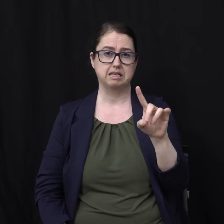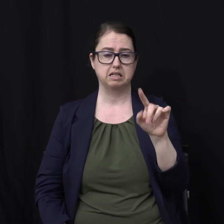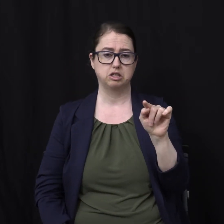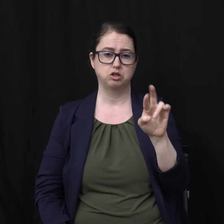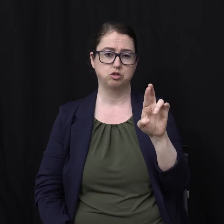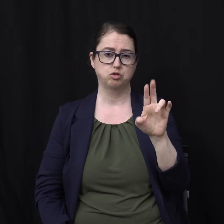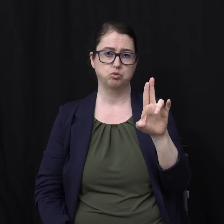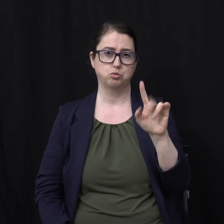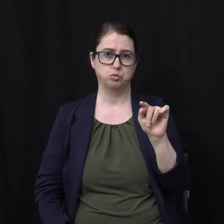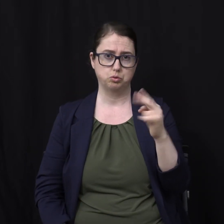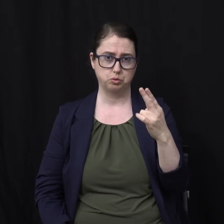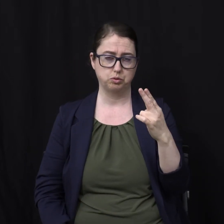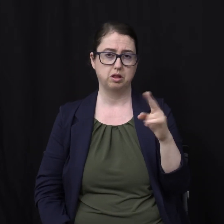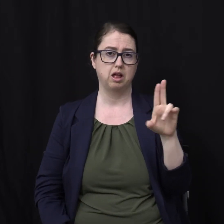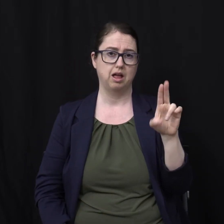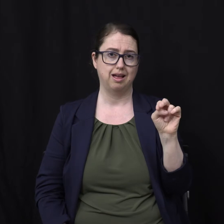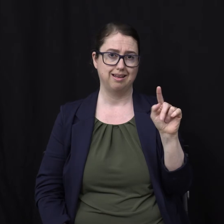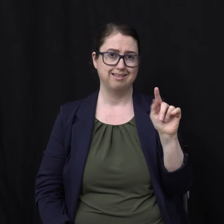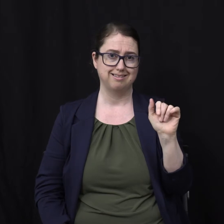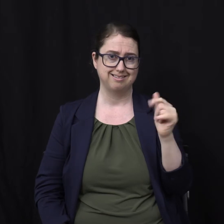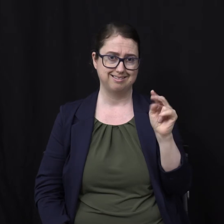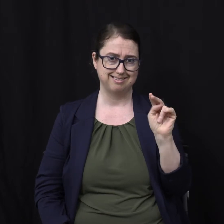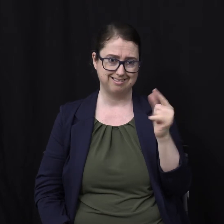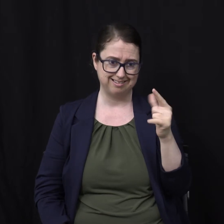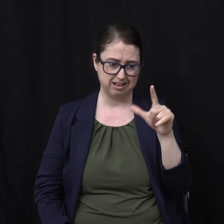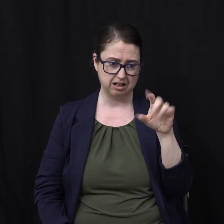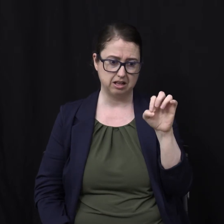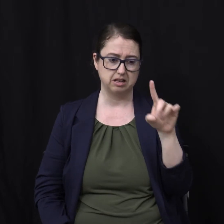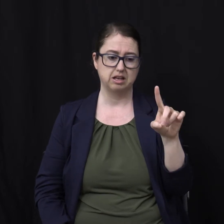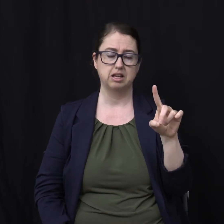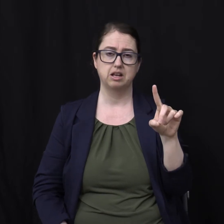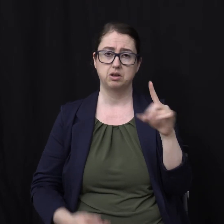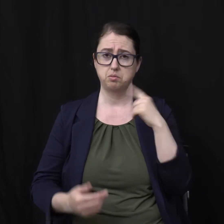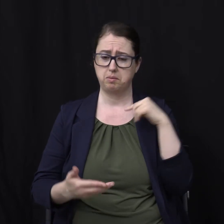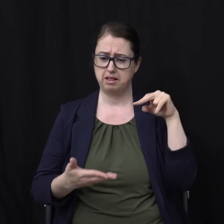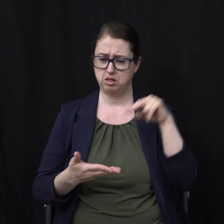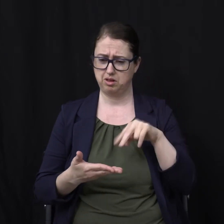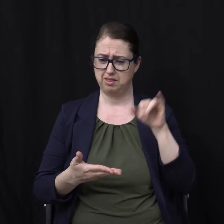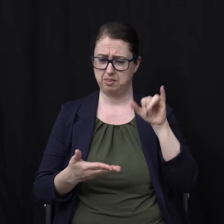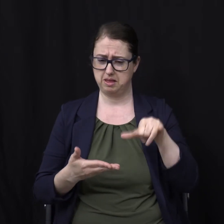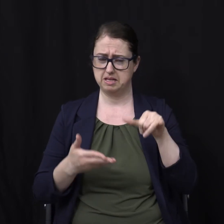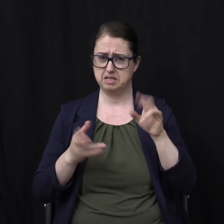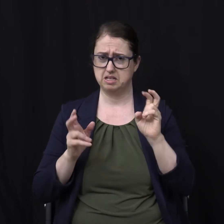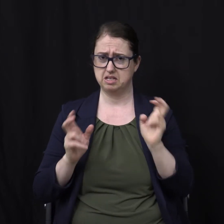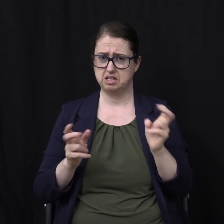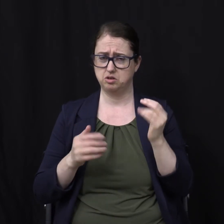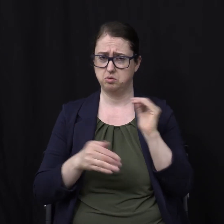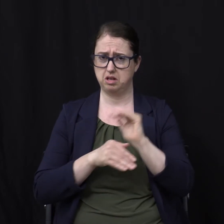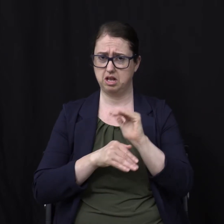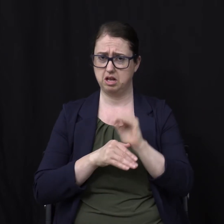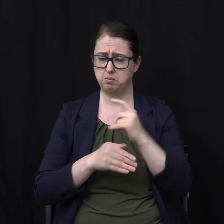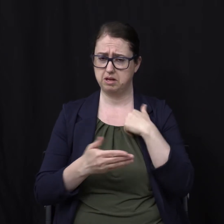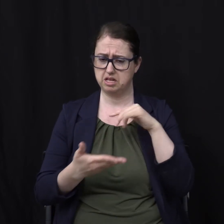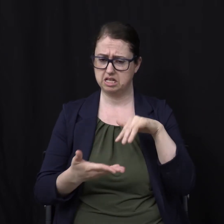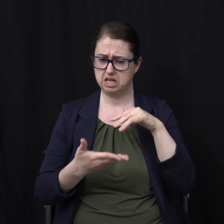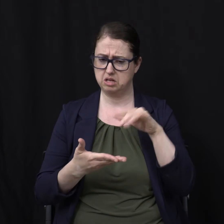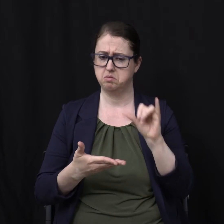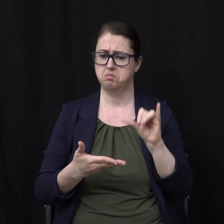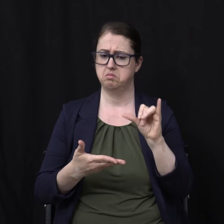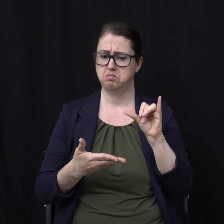seven deadly myths In Christianity This one has a stranglehold Within Christianity How about this mythical